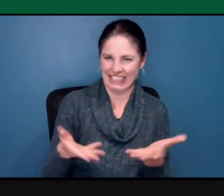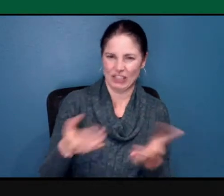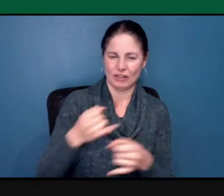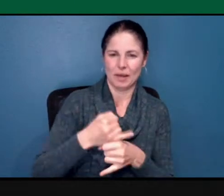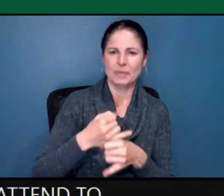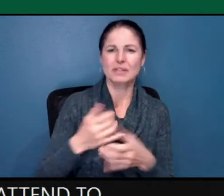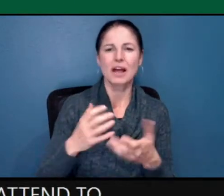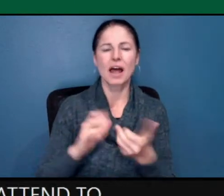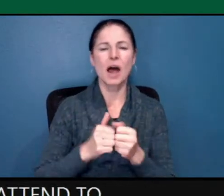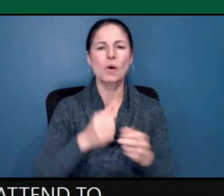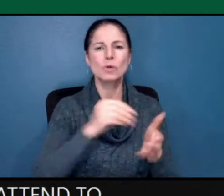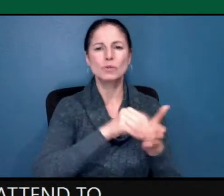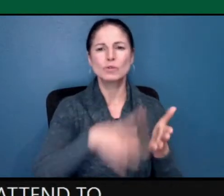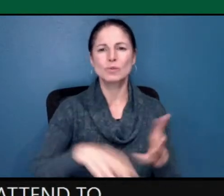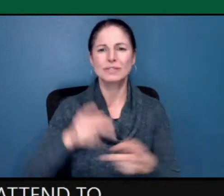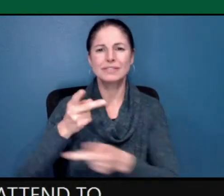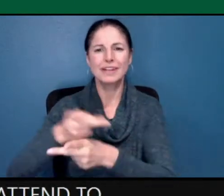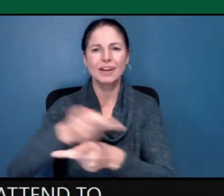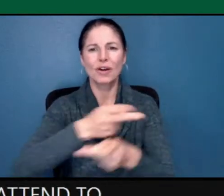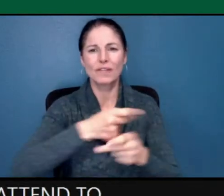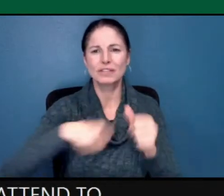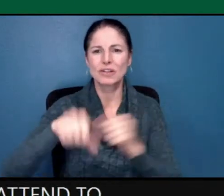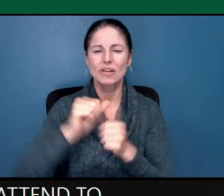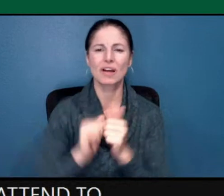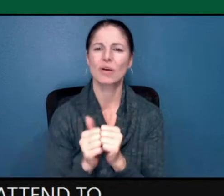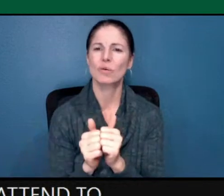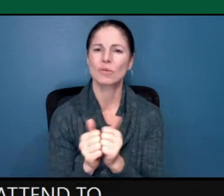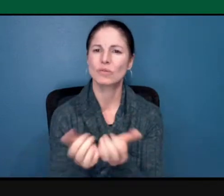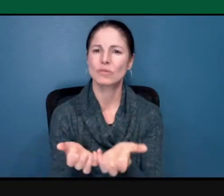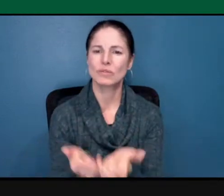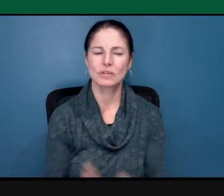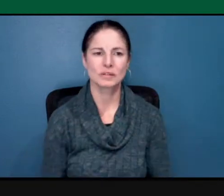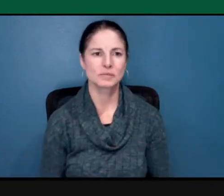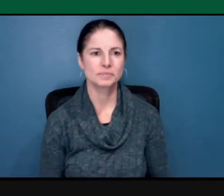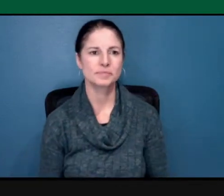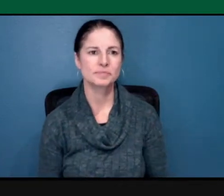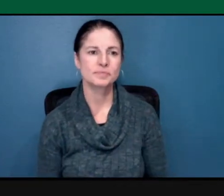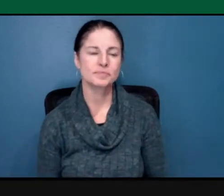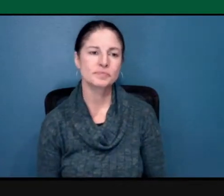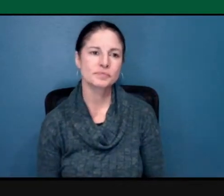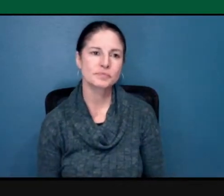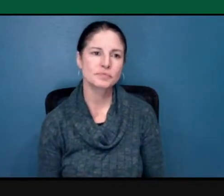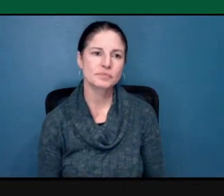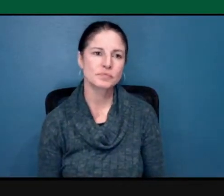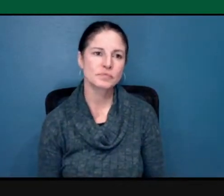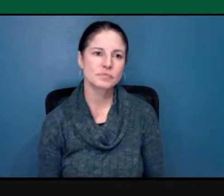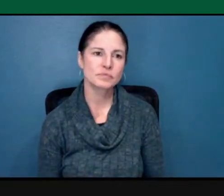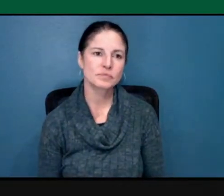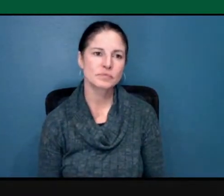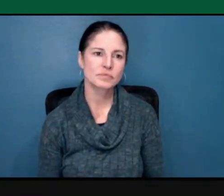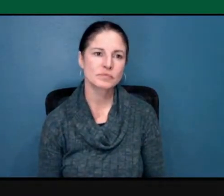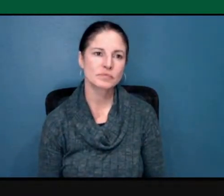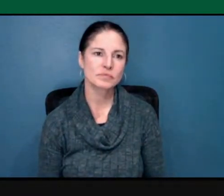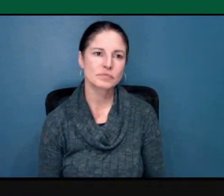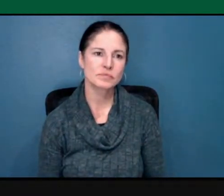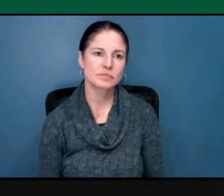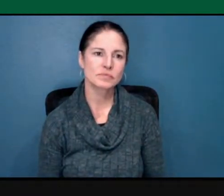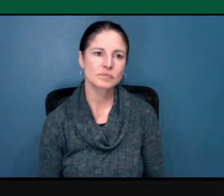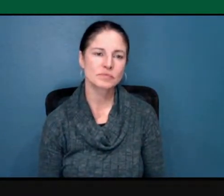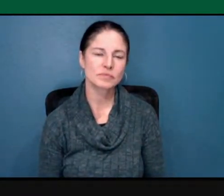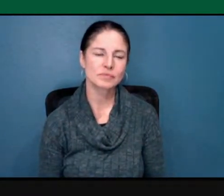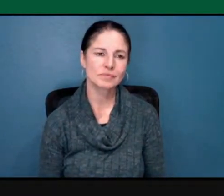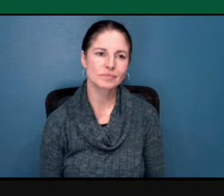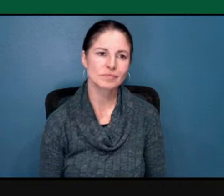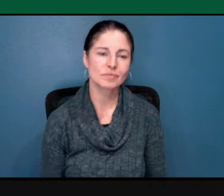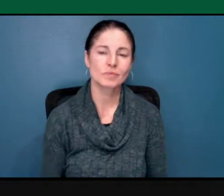You know, you mentioned that briefly, like, sometimes people say, oh, that happened to this group, so it doesn't really